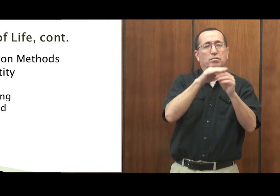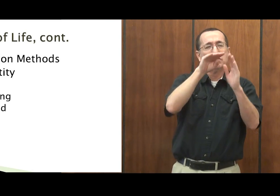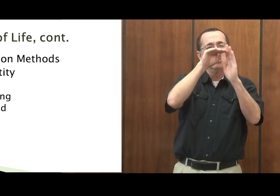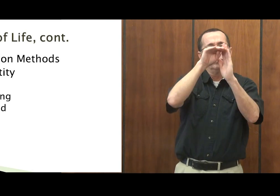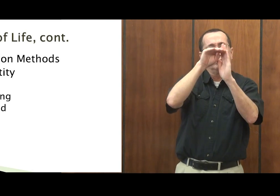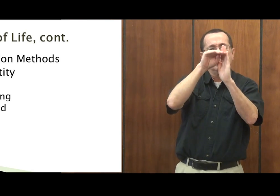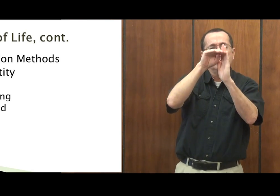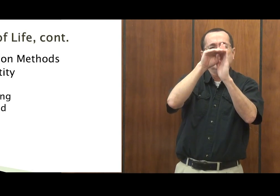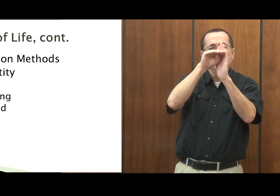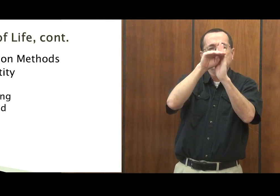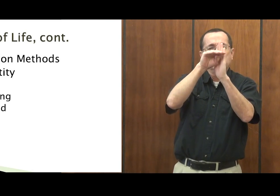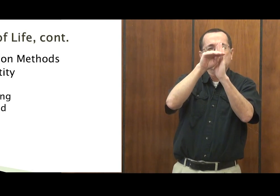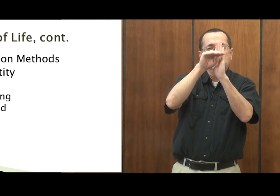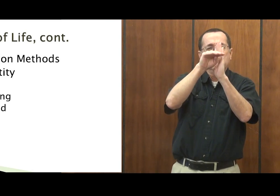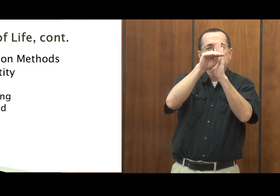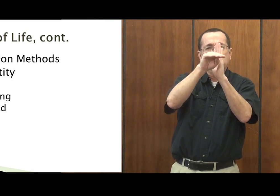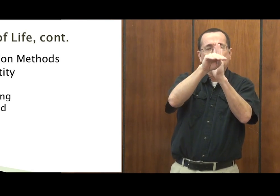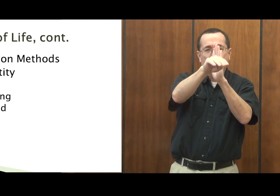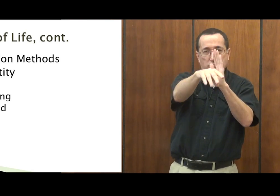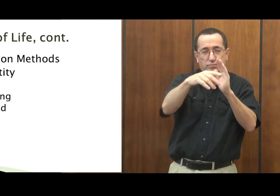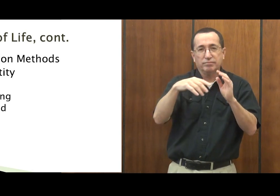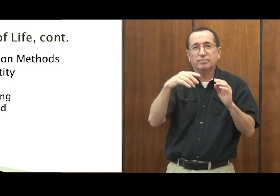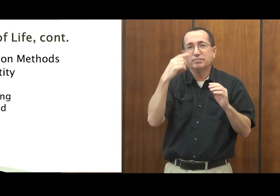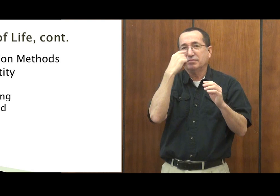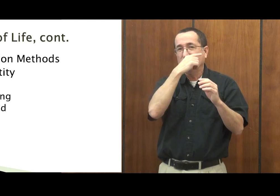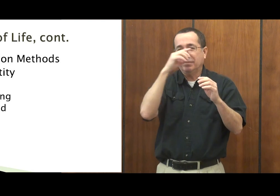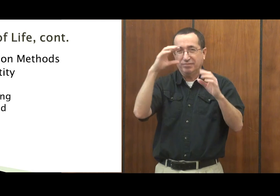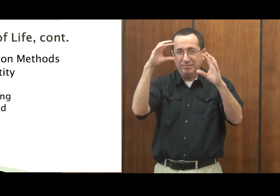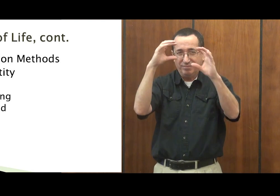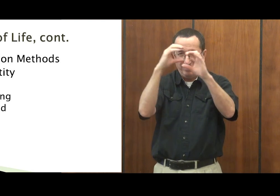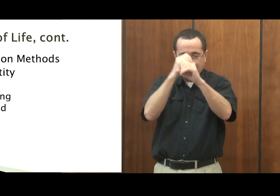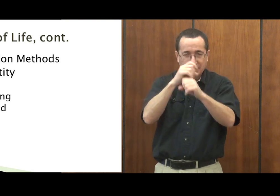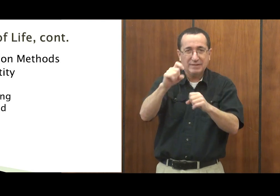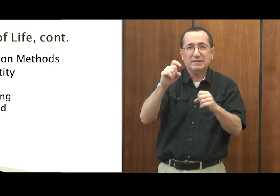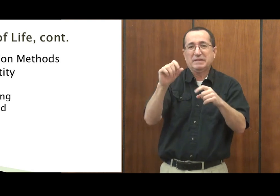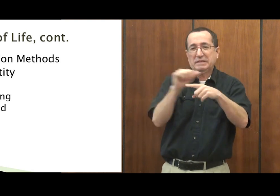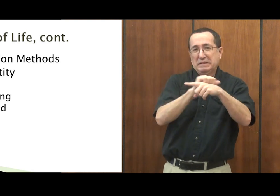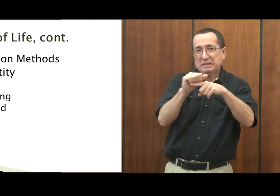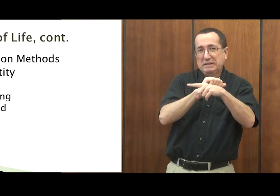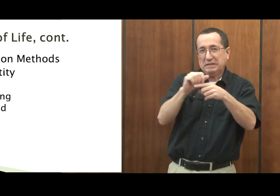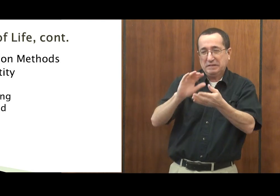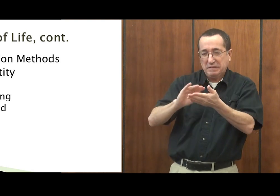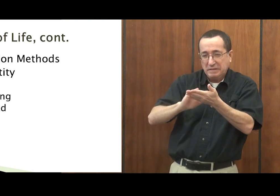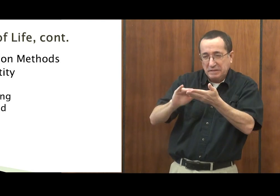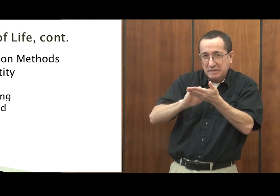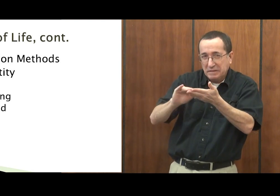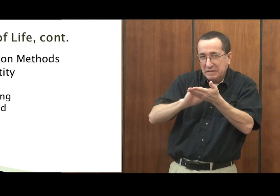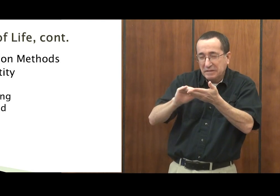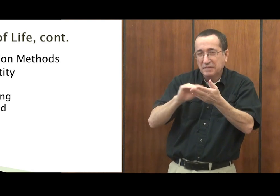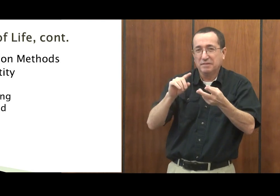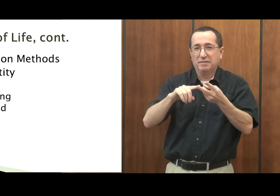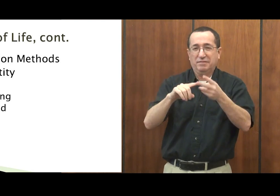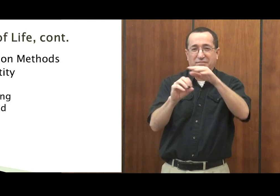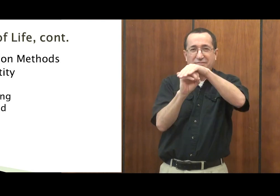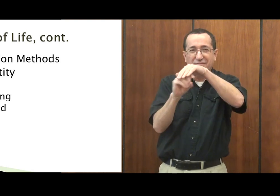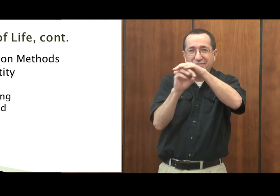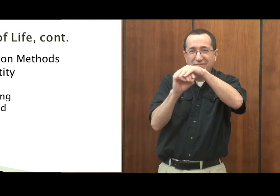vision very... It starts off slowly. And it can go very fast towards the end. Again, you have to learn sign